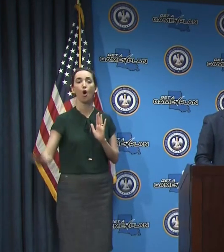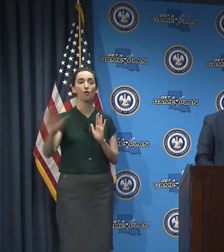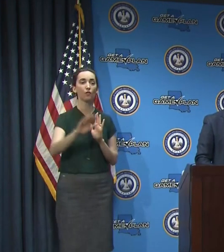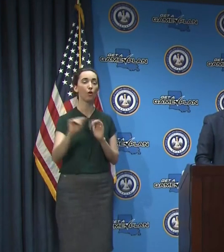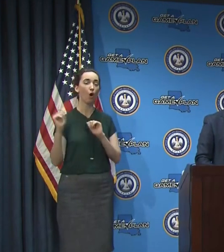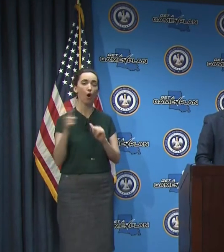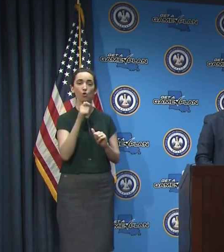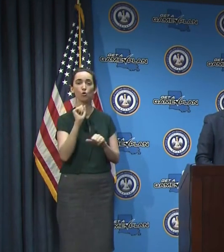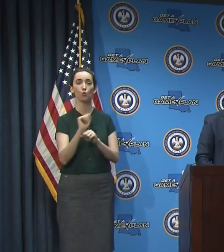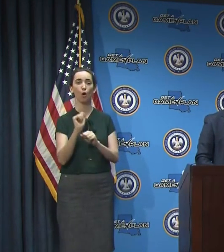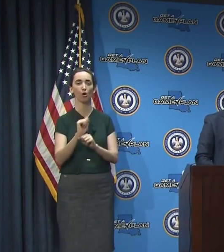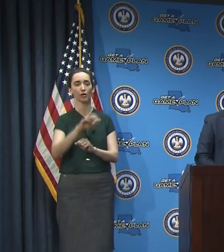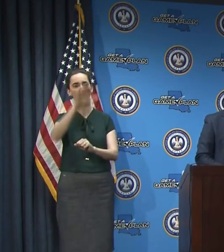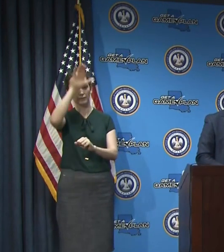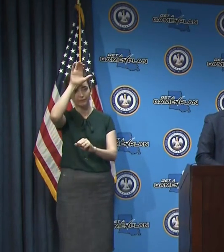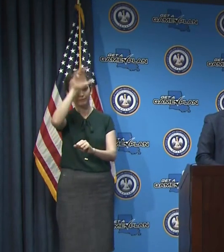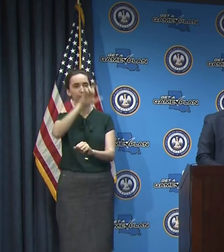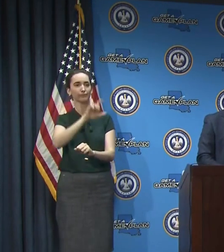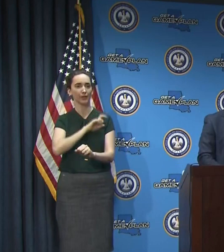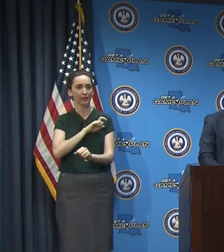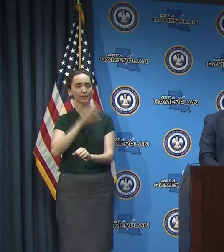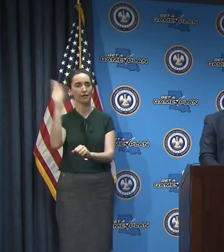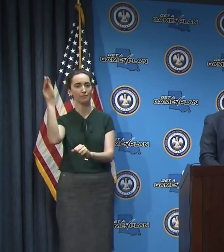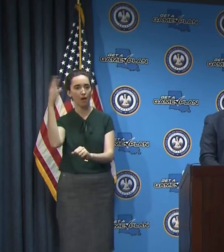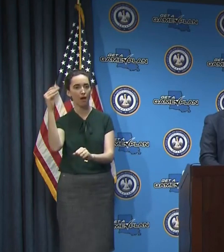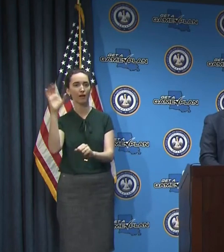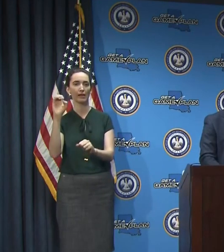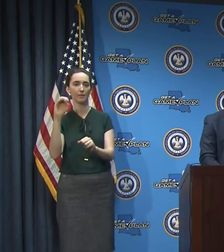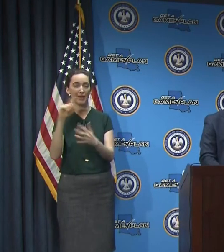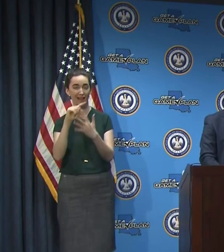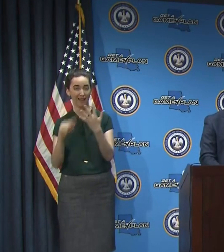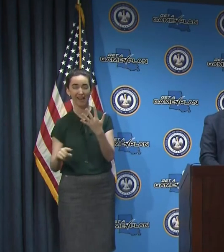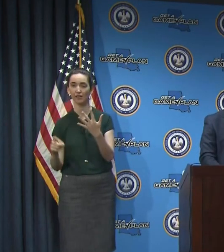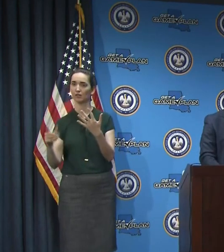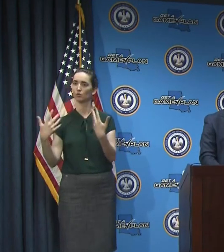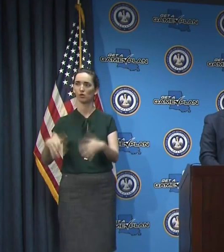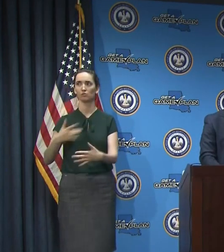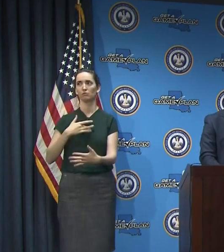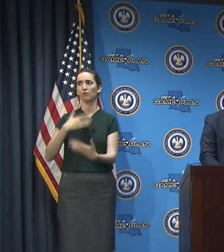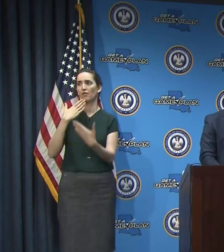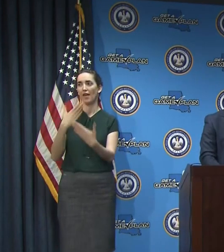first responders. And we know that they're on the front lines of the battle against COVID-19.